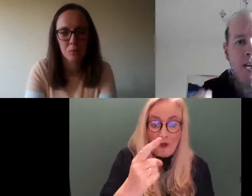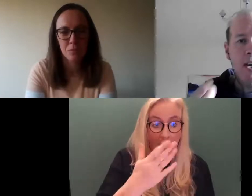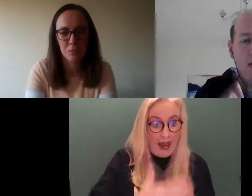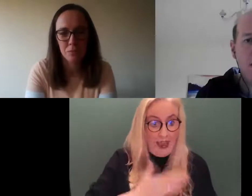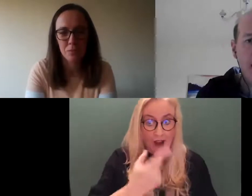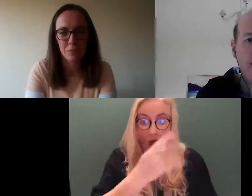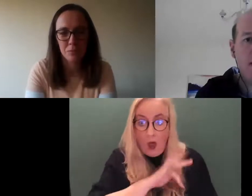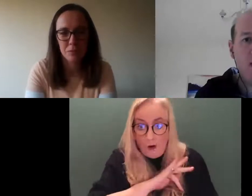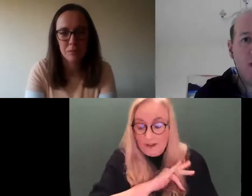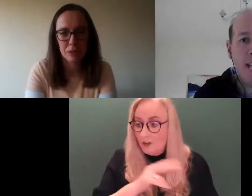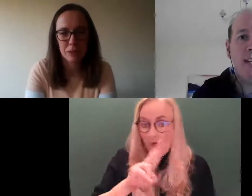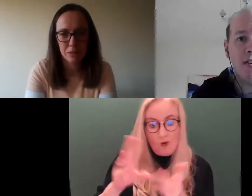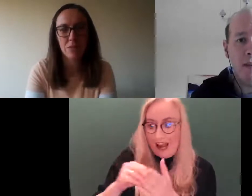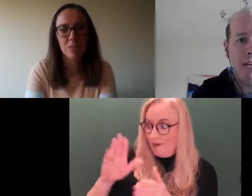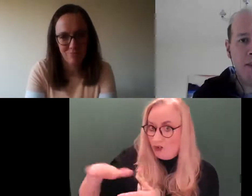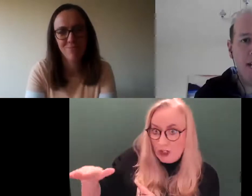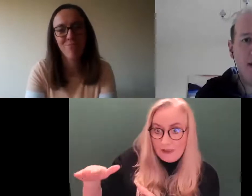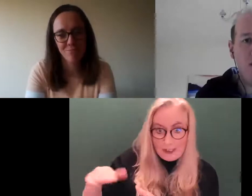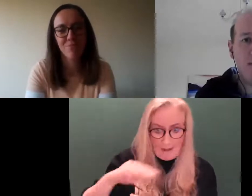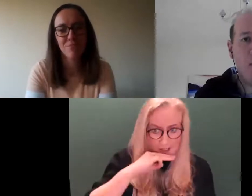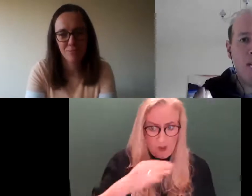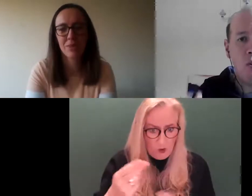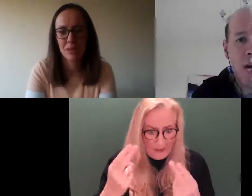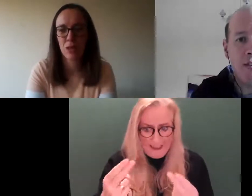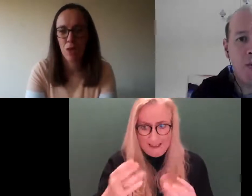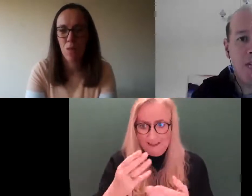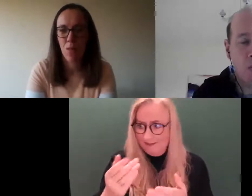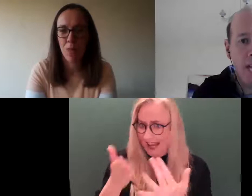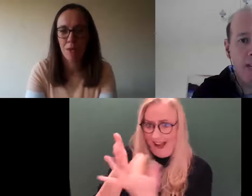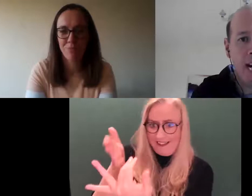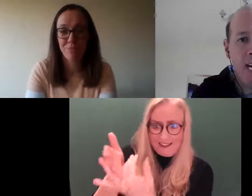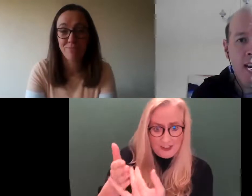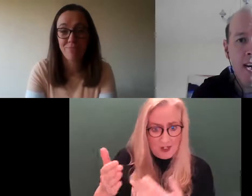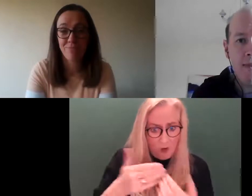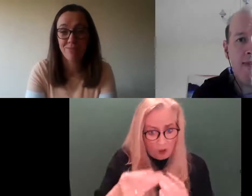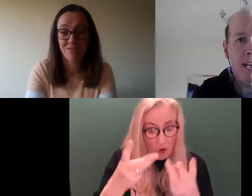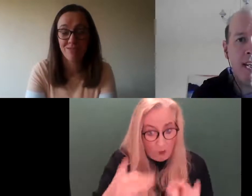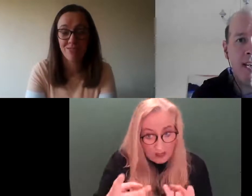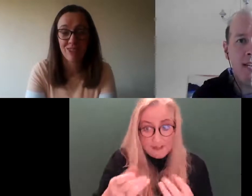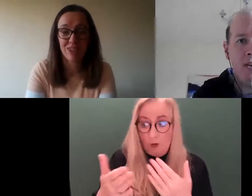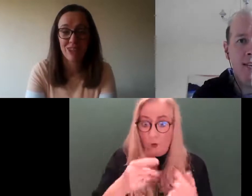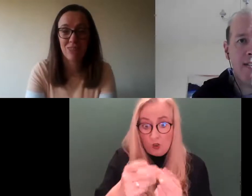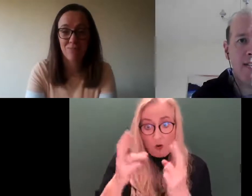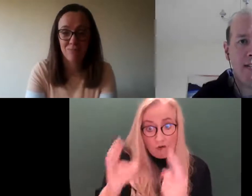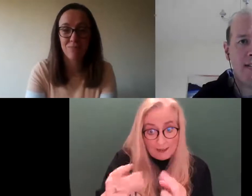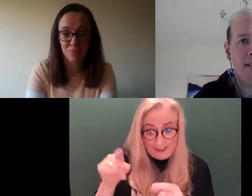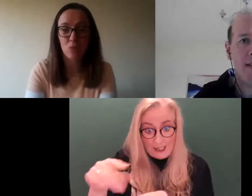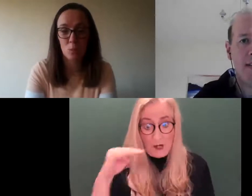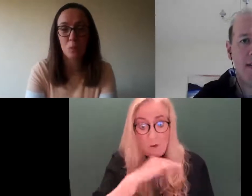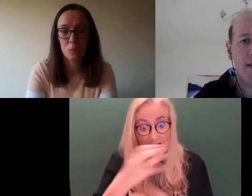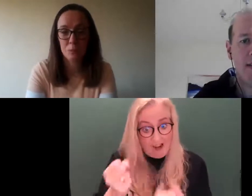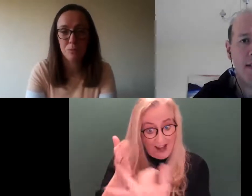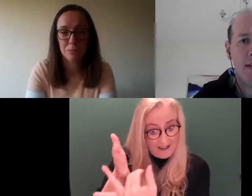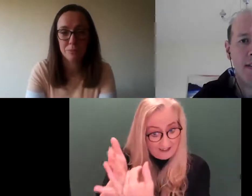children, you're deaf, then you'll need it to be independent, not just about what you want or what your rights are. It'll be vital that you have access to this.